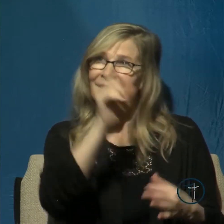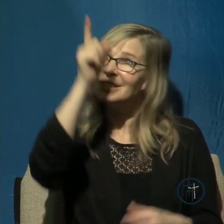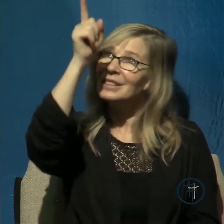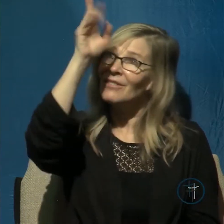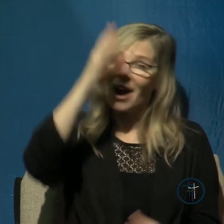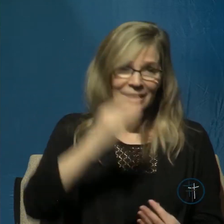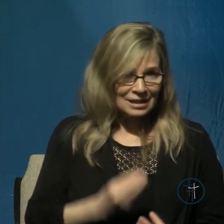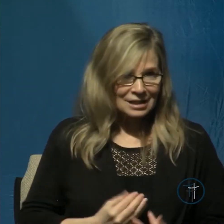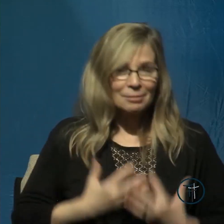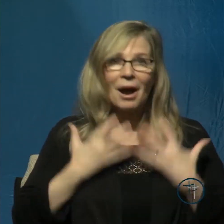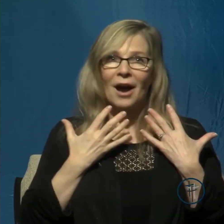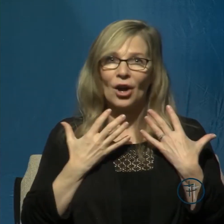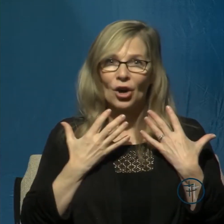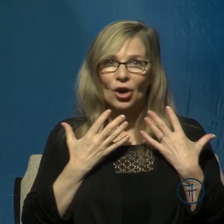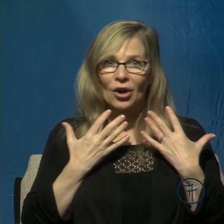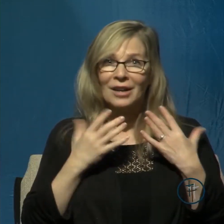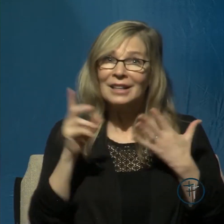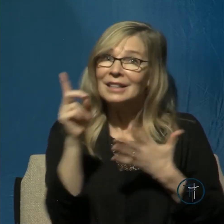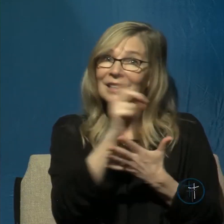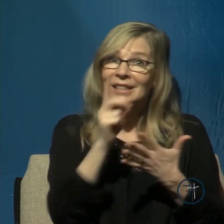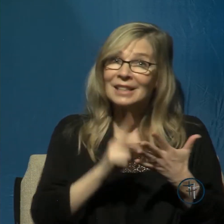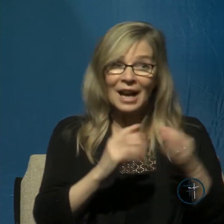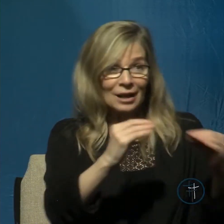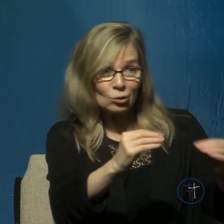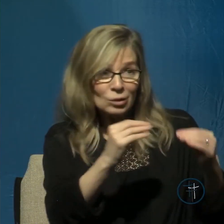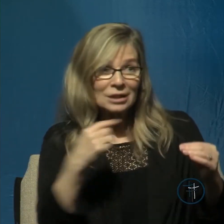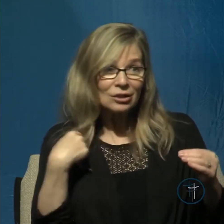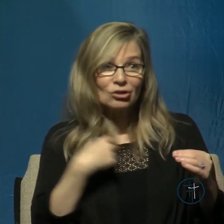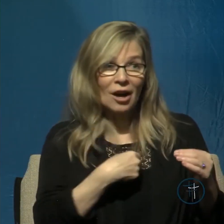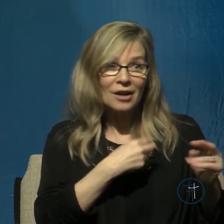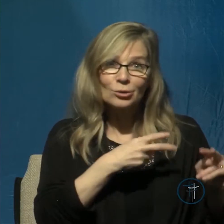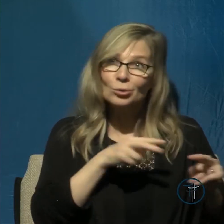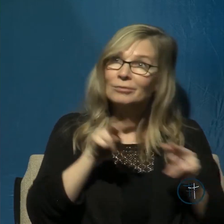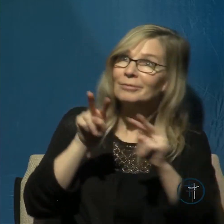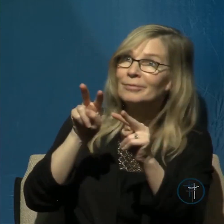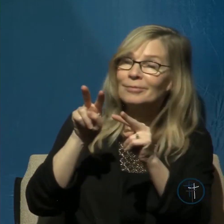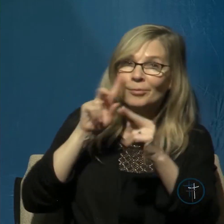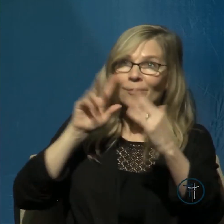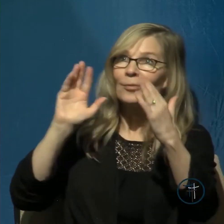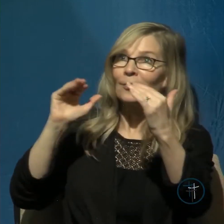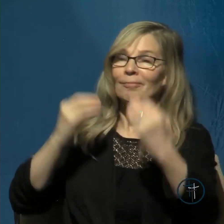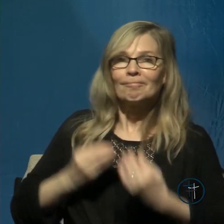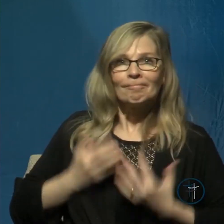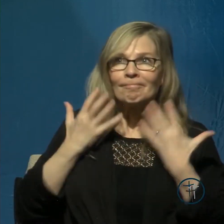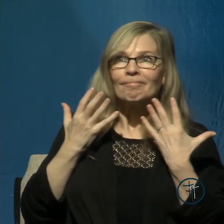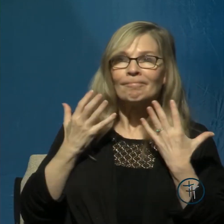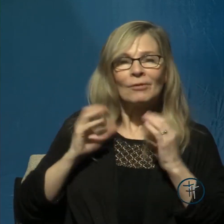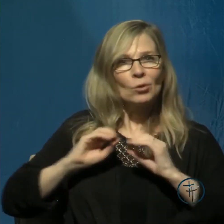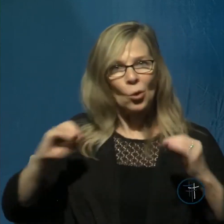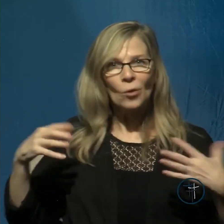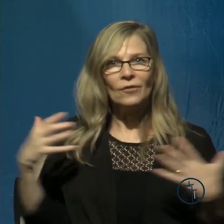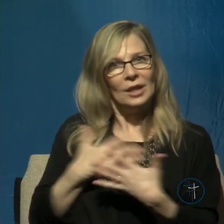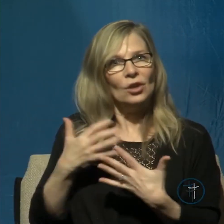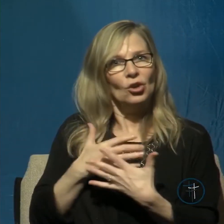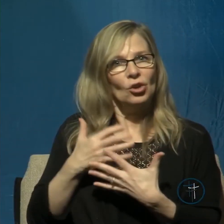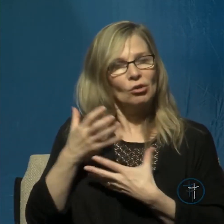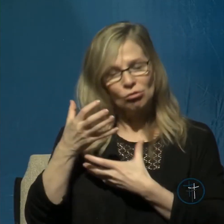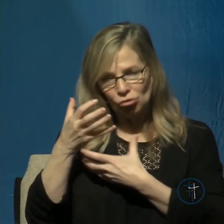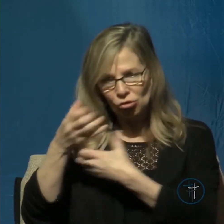by God to teach us how to be fearless, how to trust the Lord,